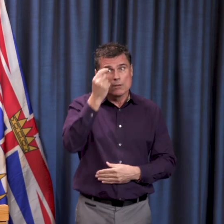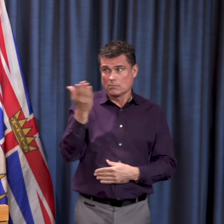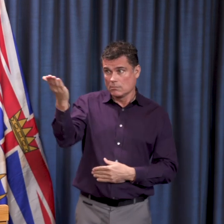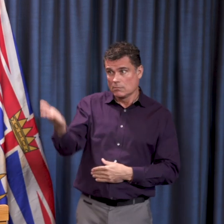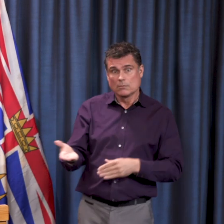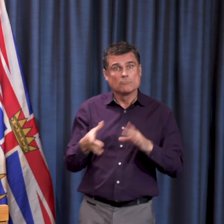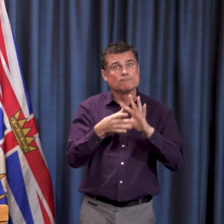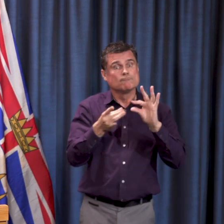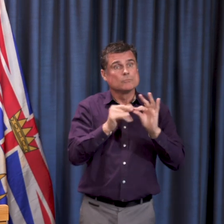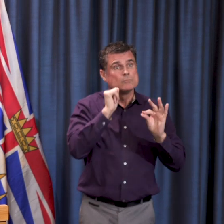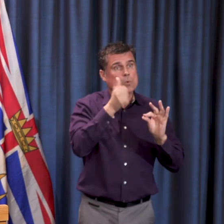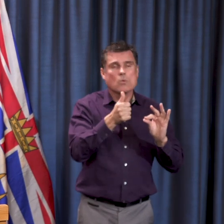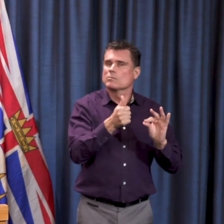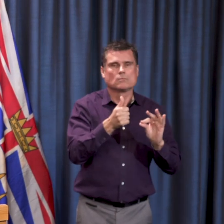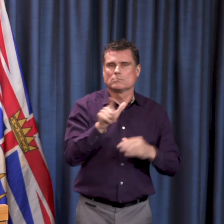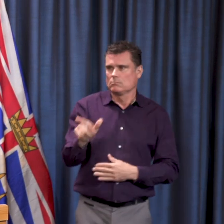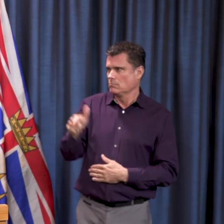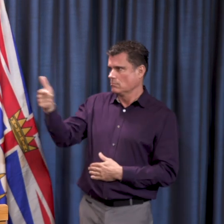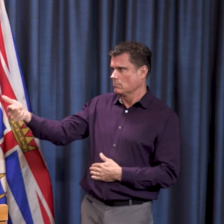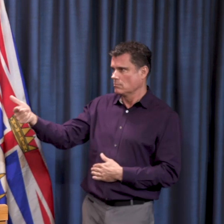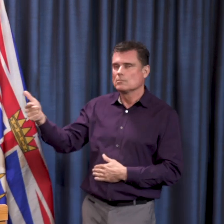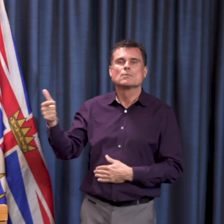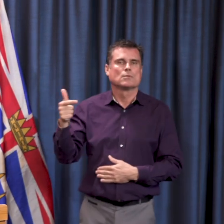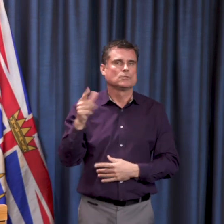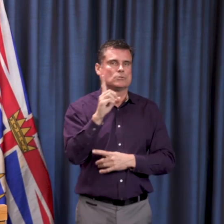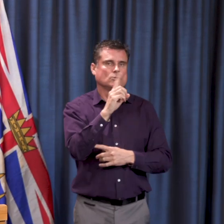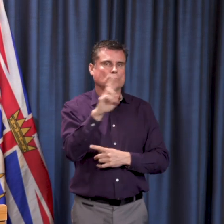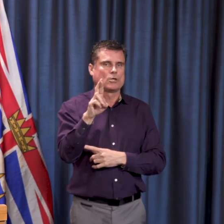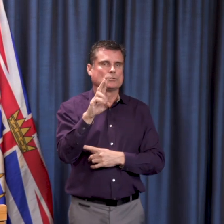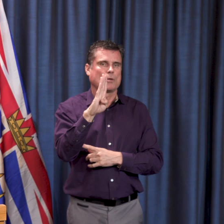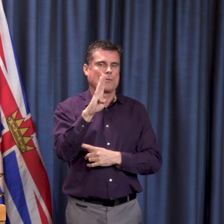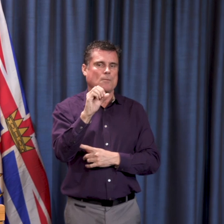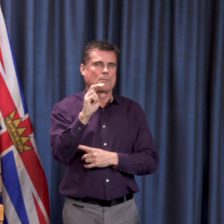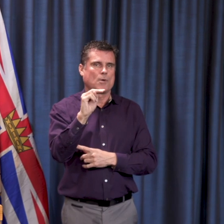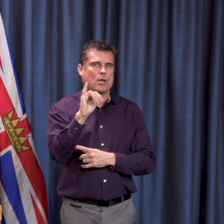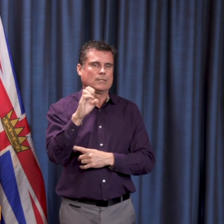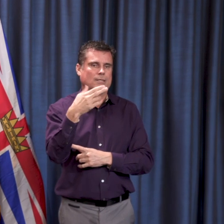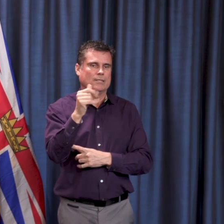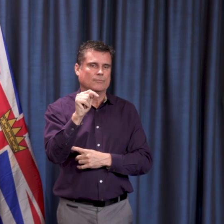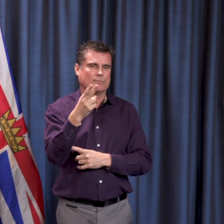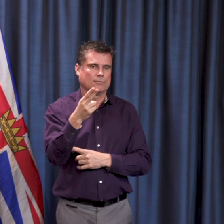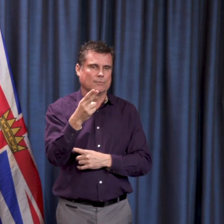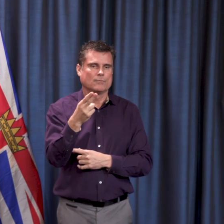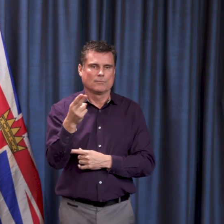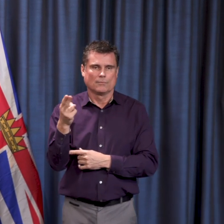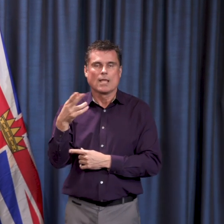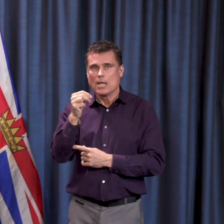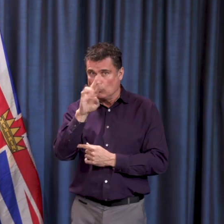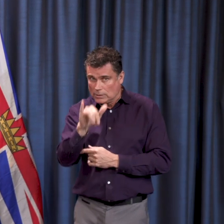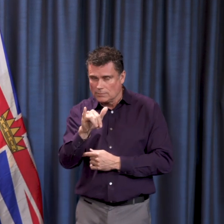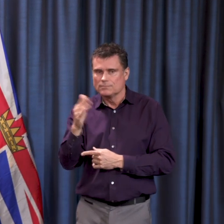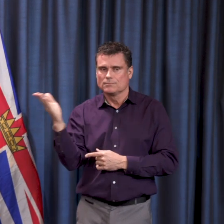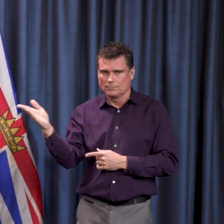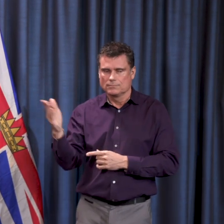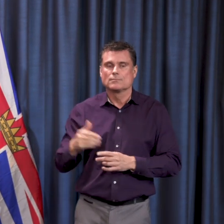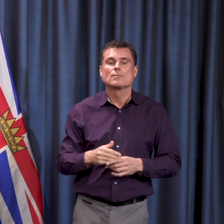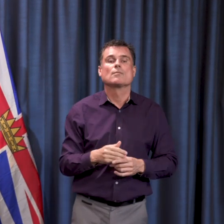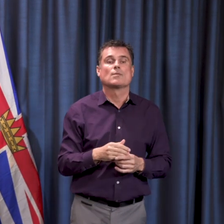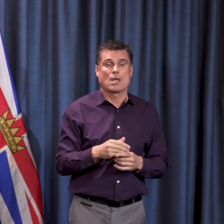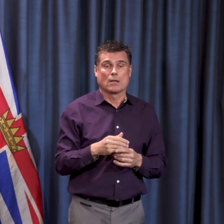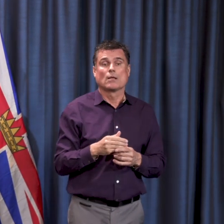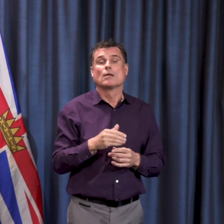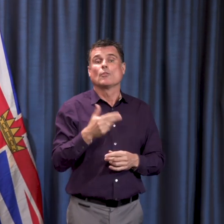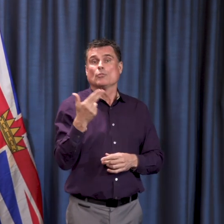and I, and then we'll continue to be briefing at the same time at 3 o'clock the rest of the week. All of that from here in Victoria